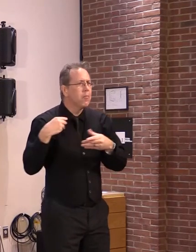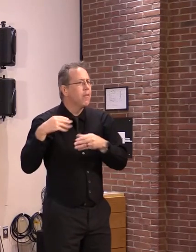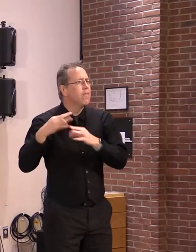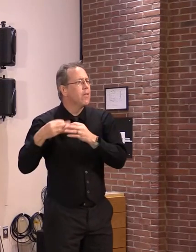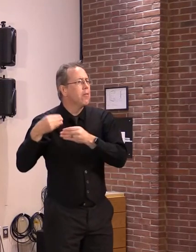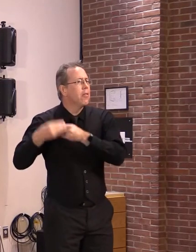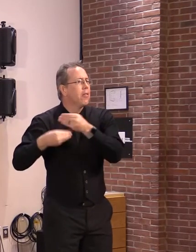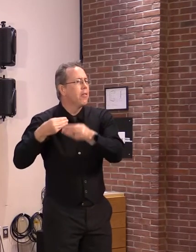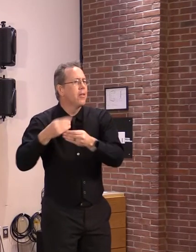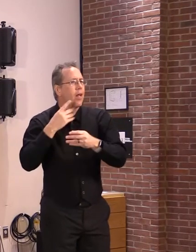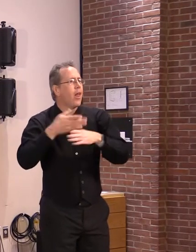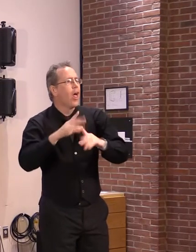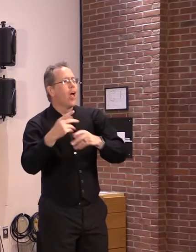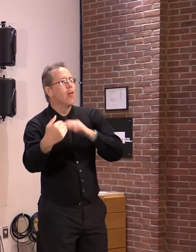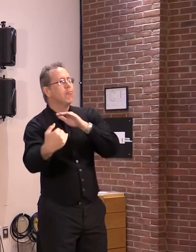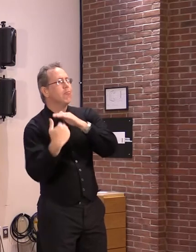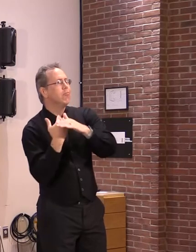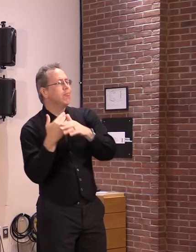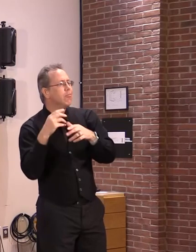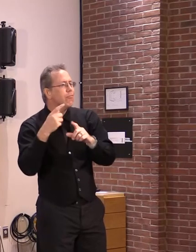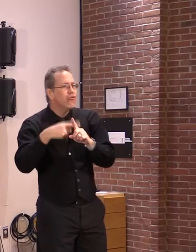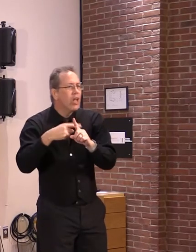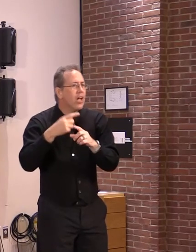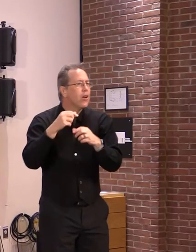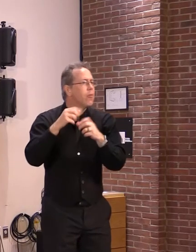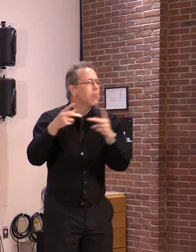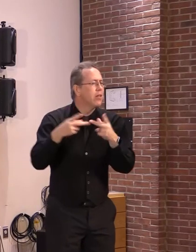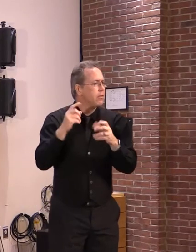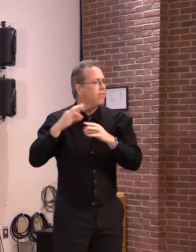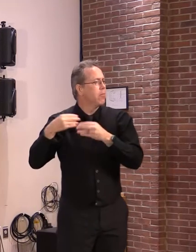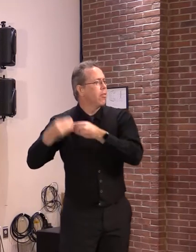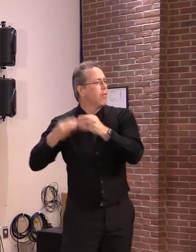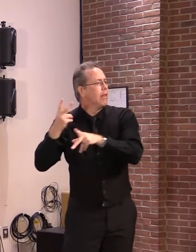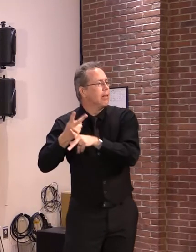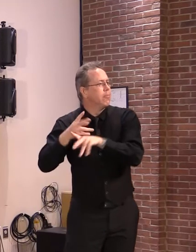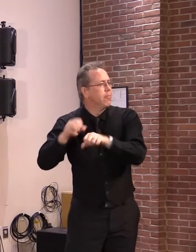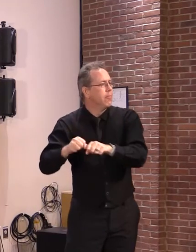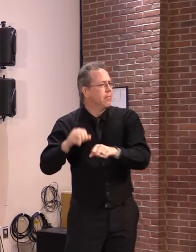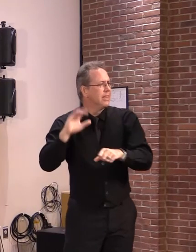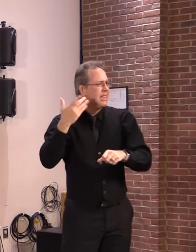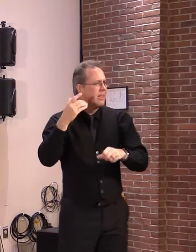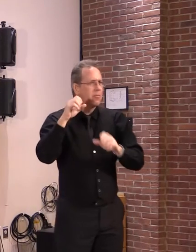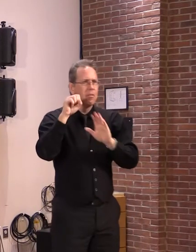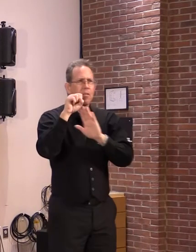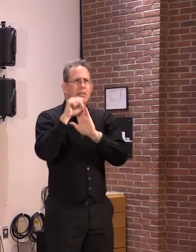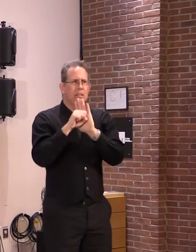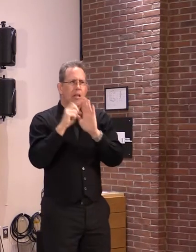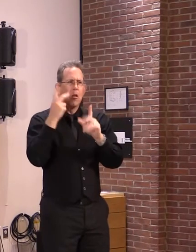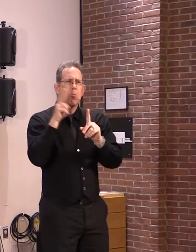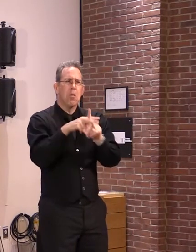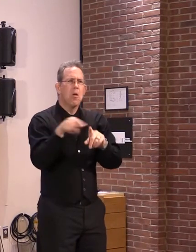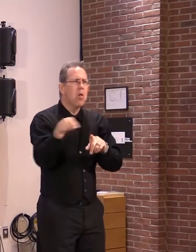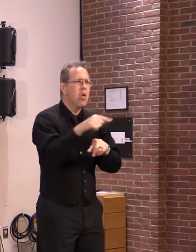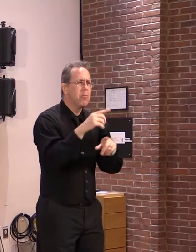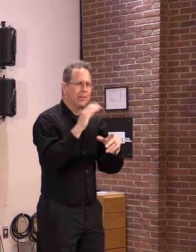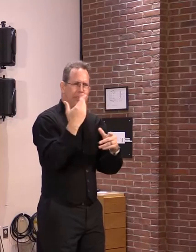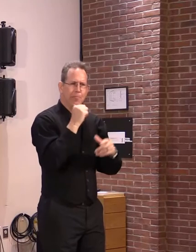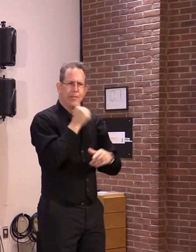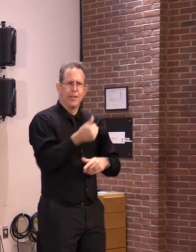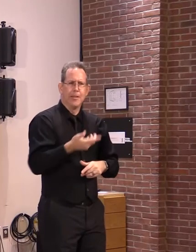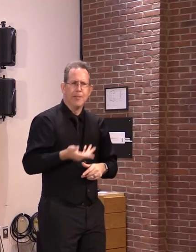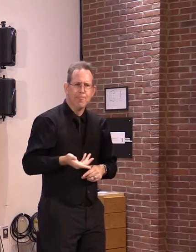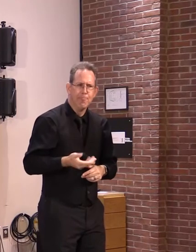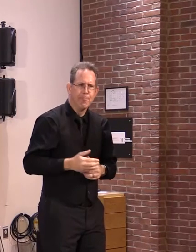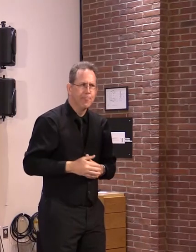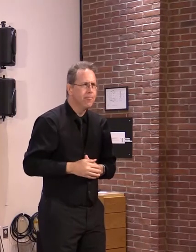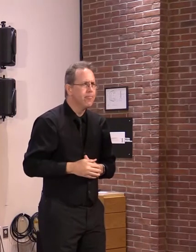that state policies have made single family homeownership for people of all races and backgrounds even more challenging. Do you see